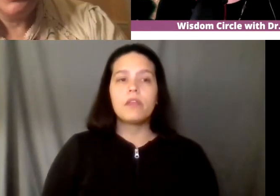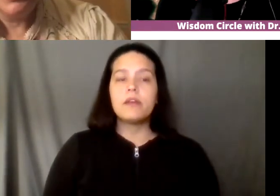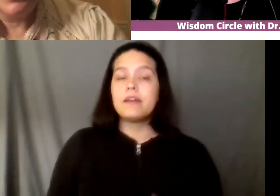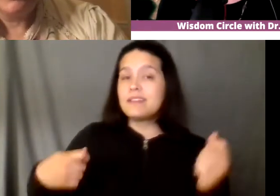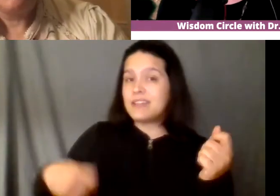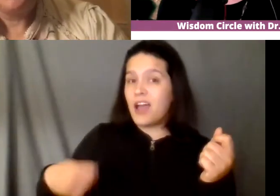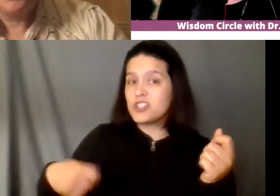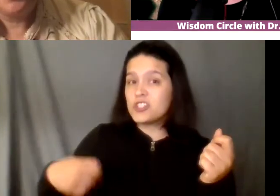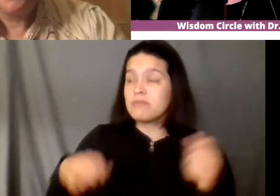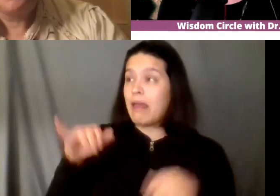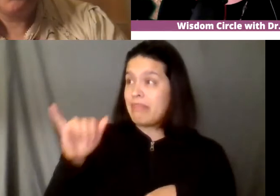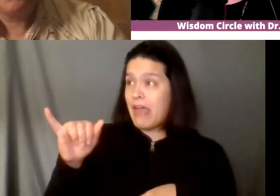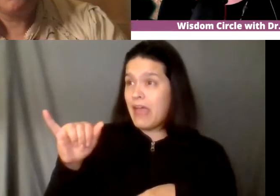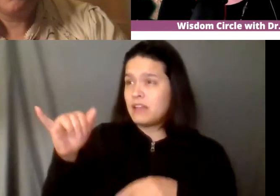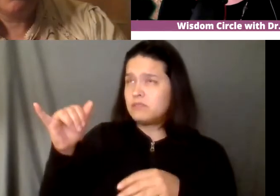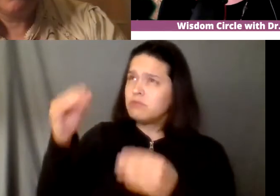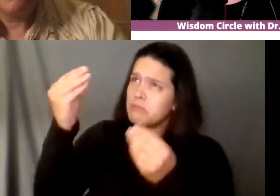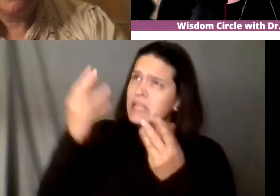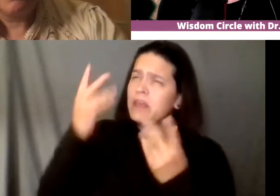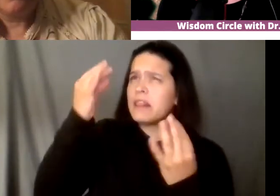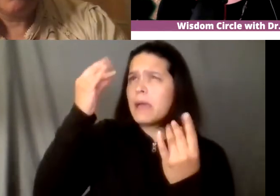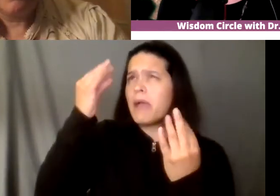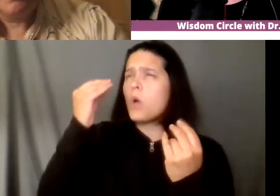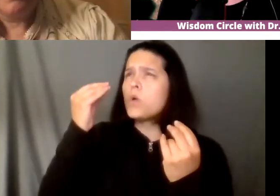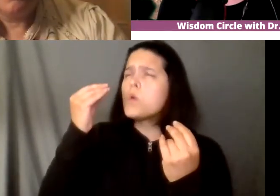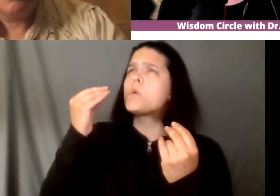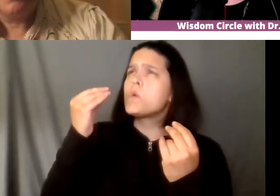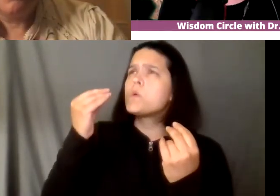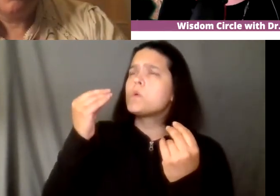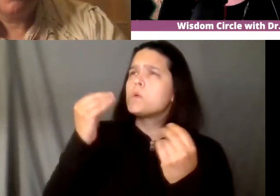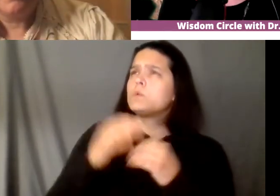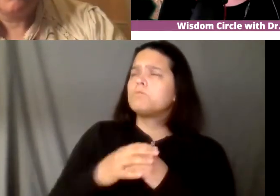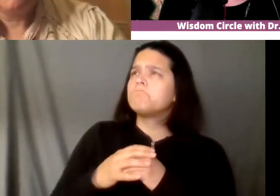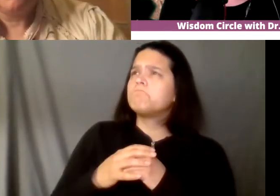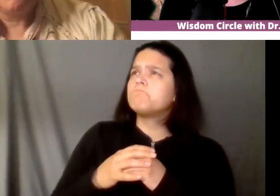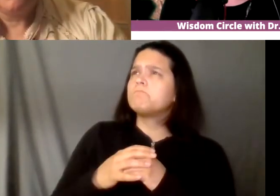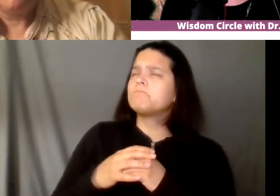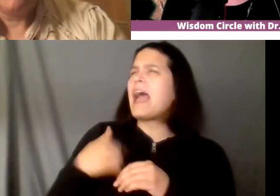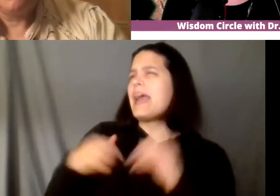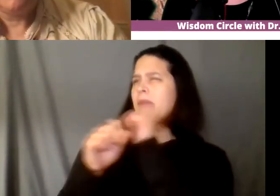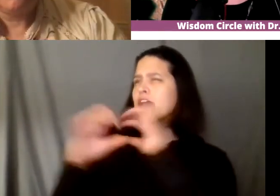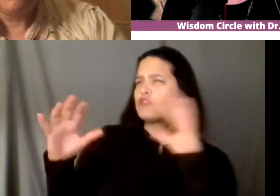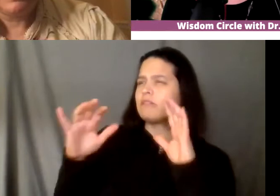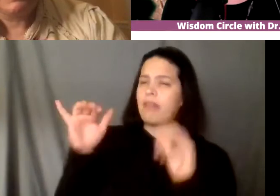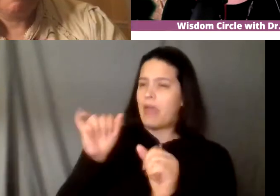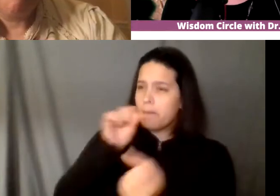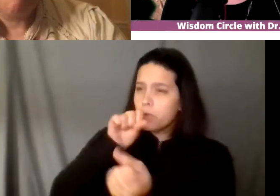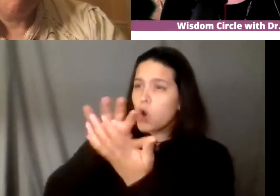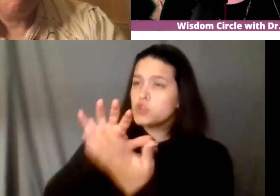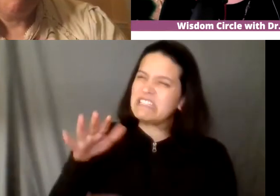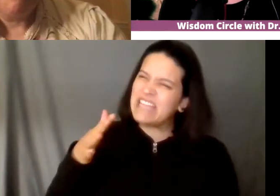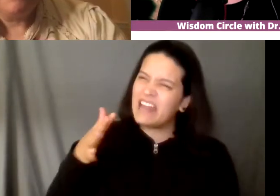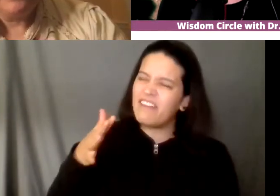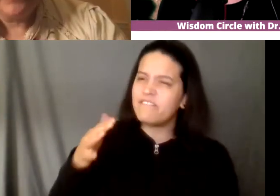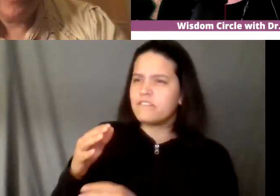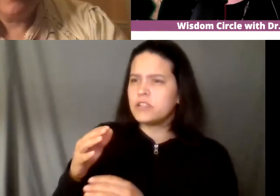um approach i would imagine to visiting so many different